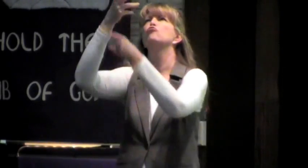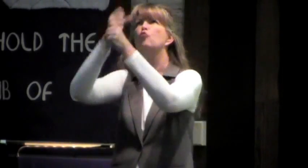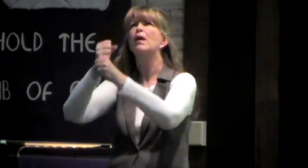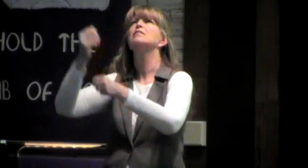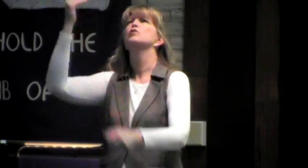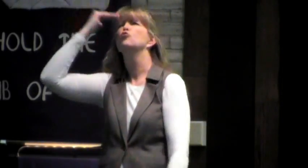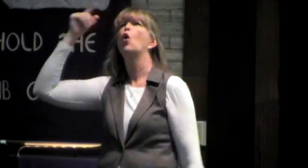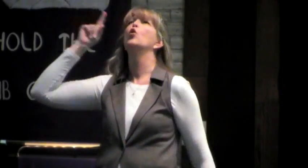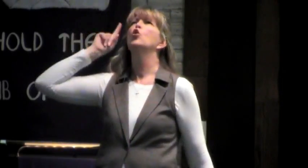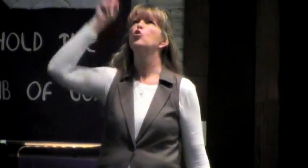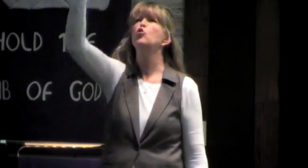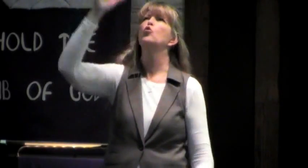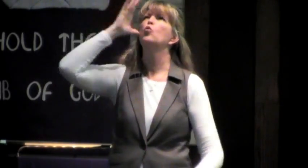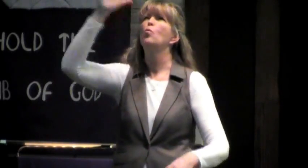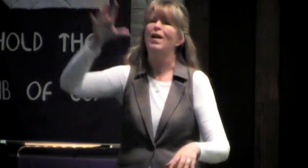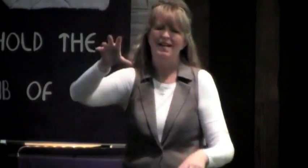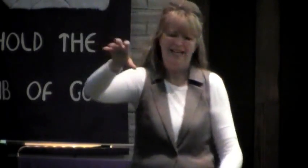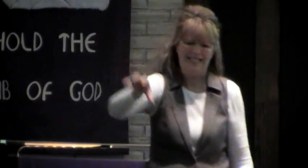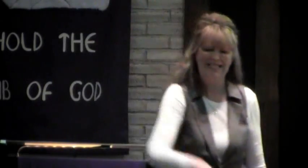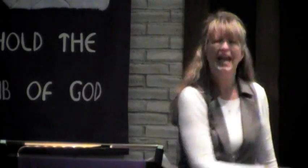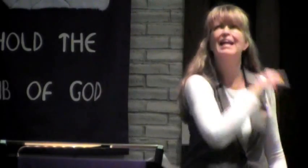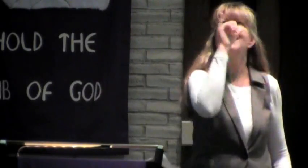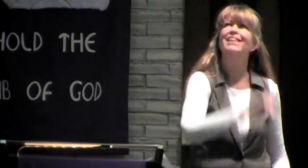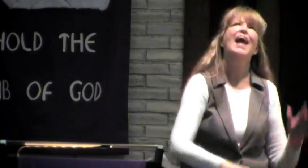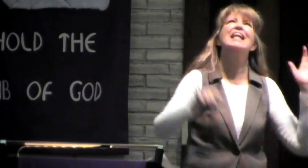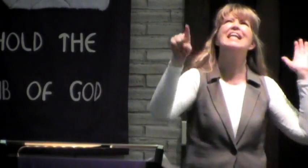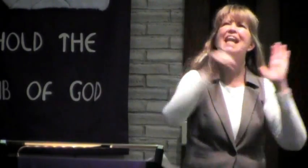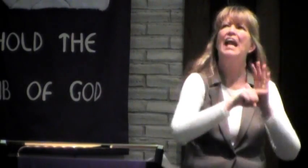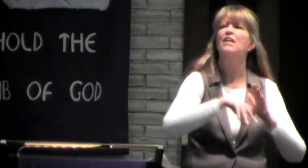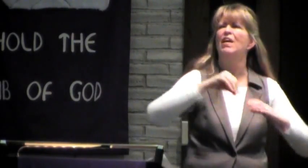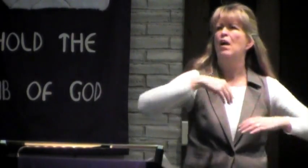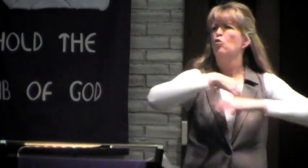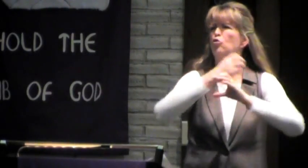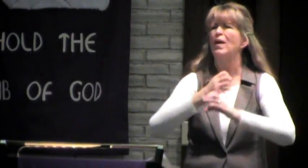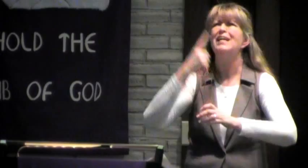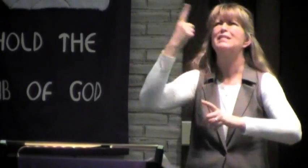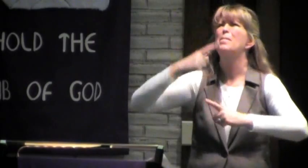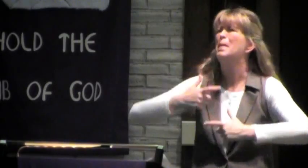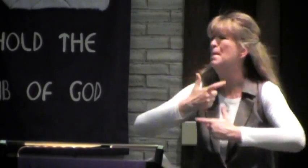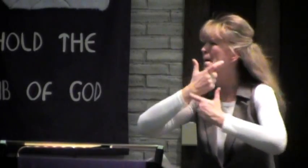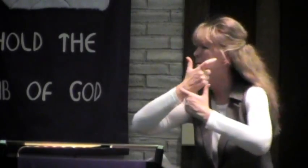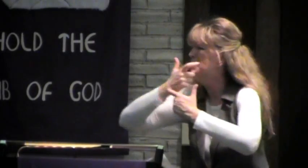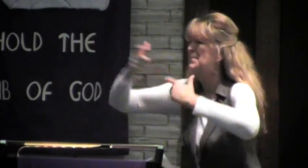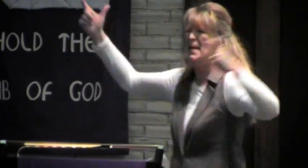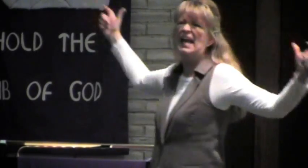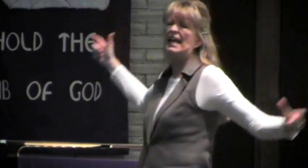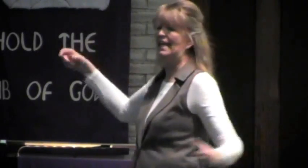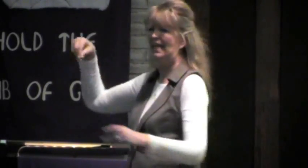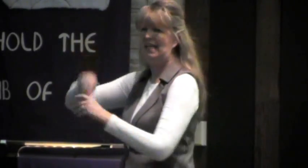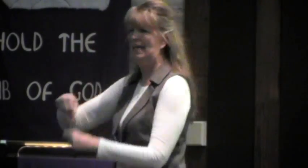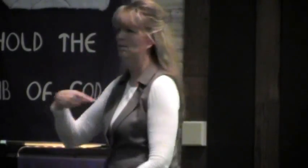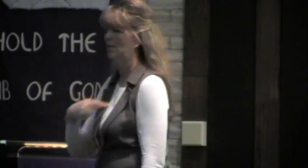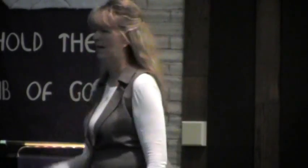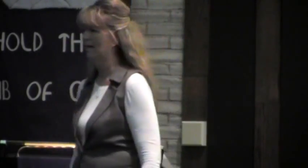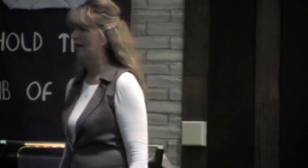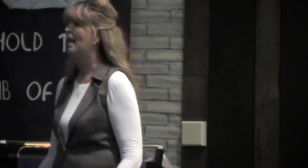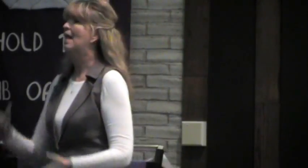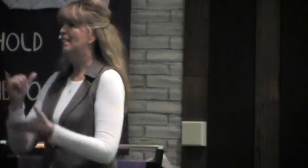And there are lessons that I will learn and I will trust. And trust that you will take this negative experience and create something